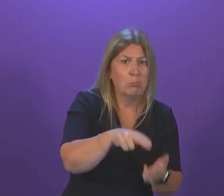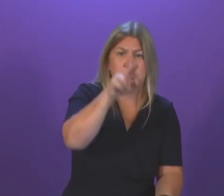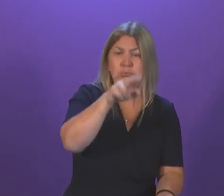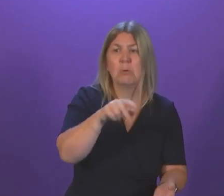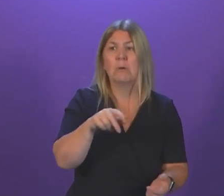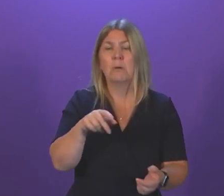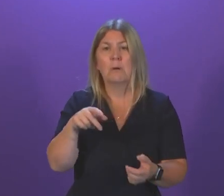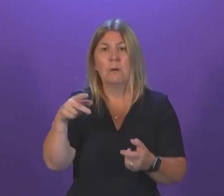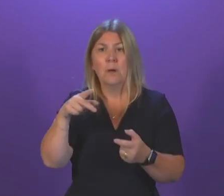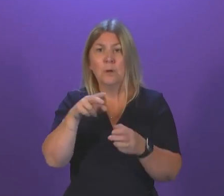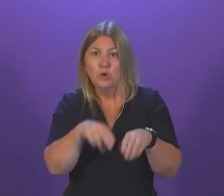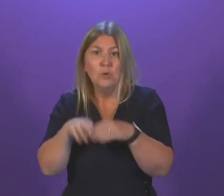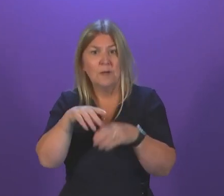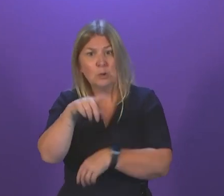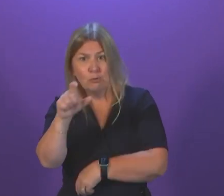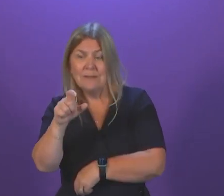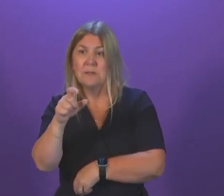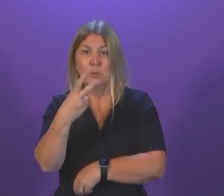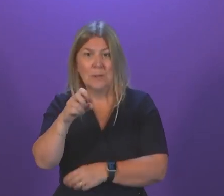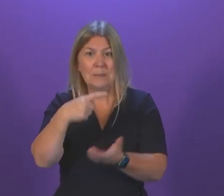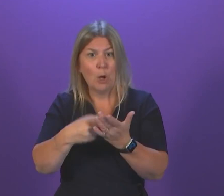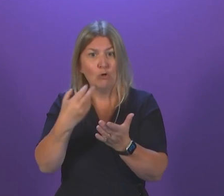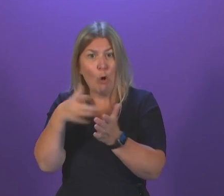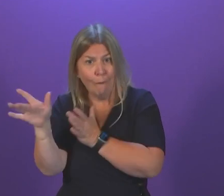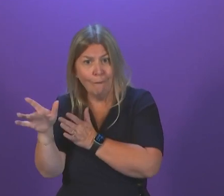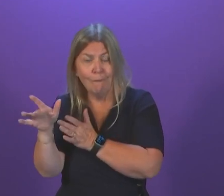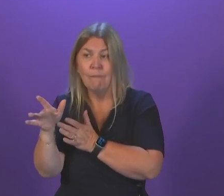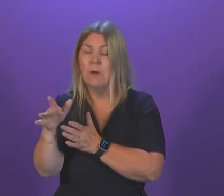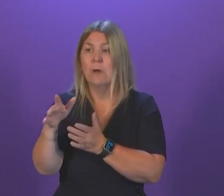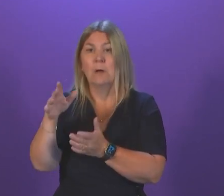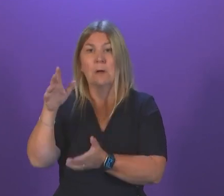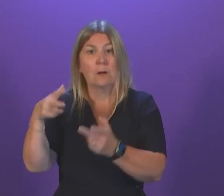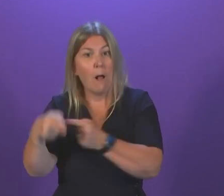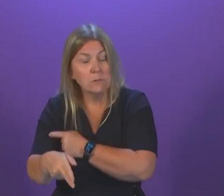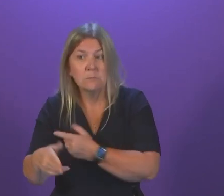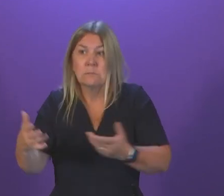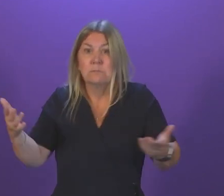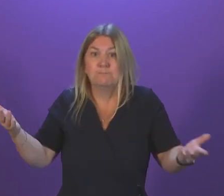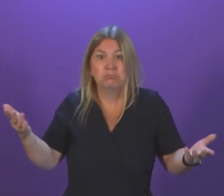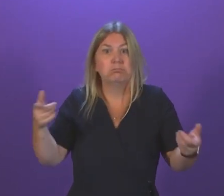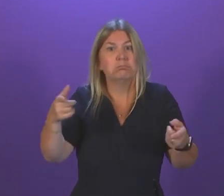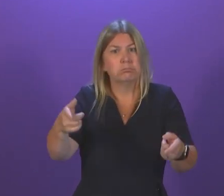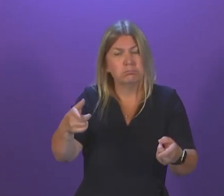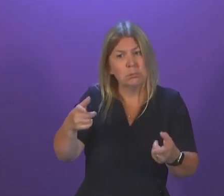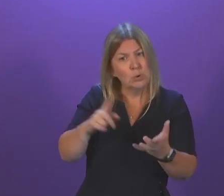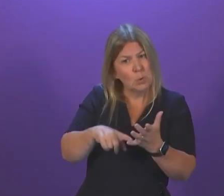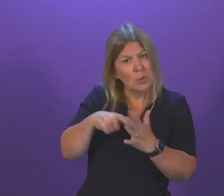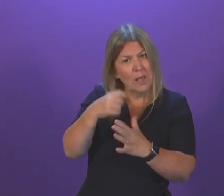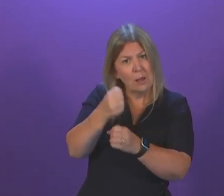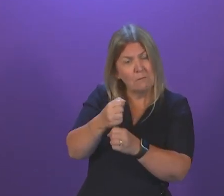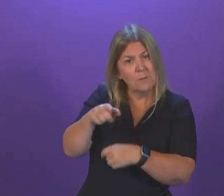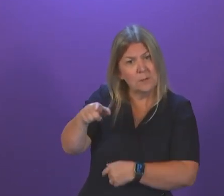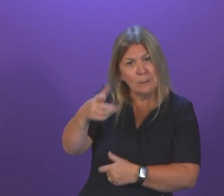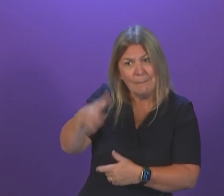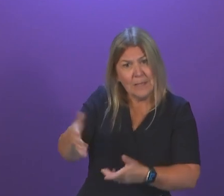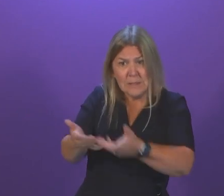So, I'd like to ask the First Minister what assurances, if any, has she had from the UK Government that people will not